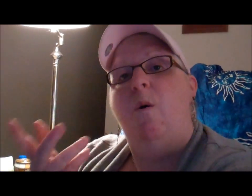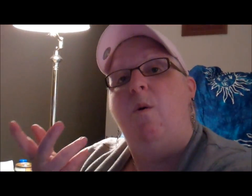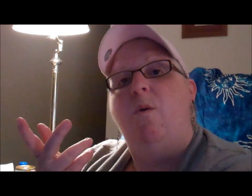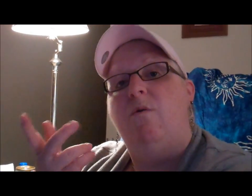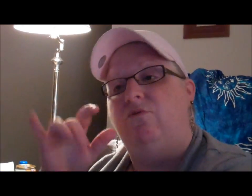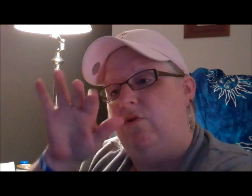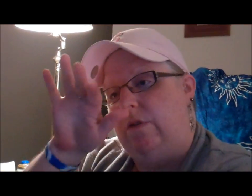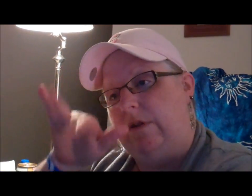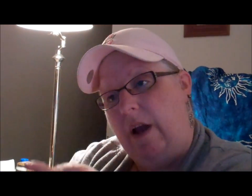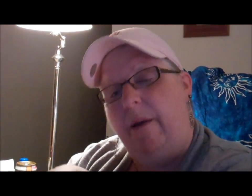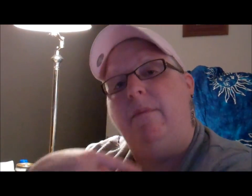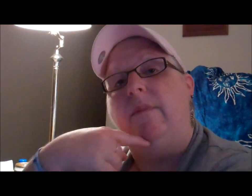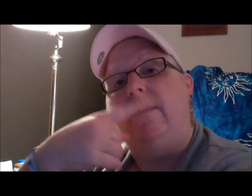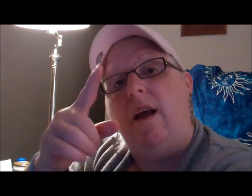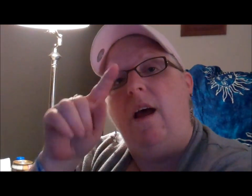care! I don't care about you.